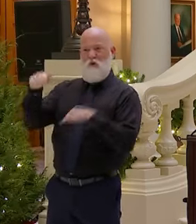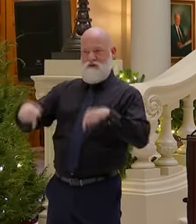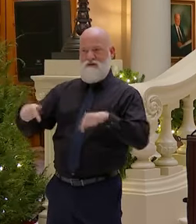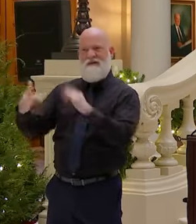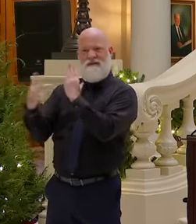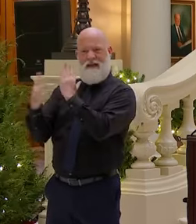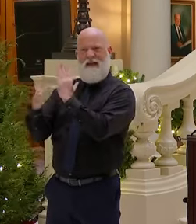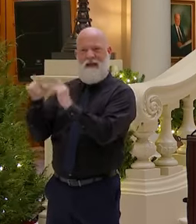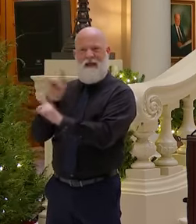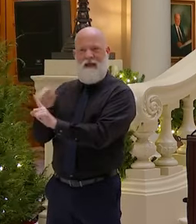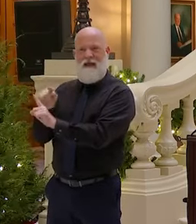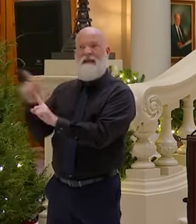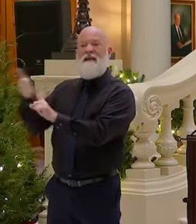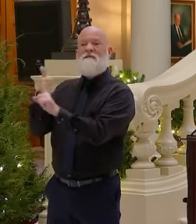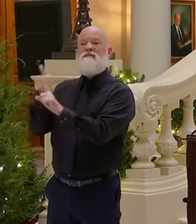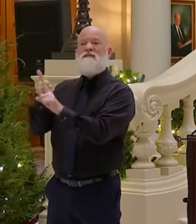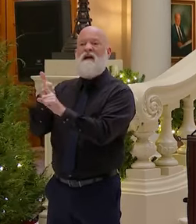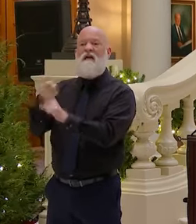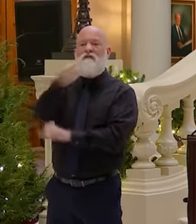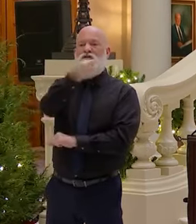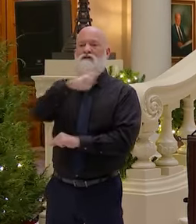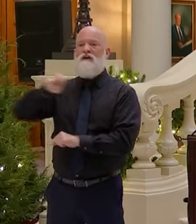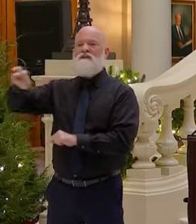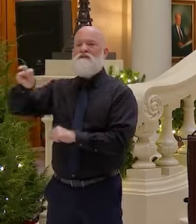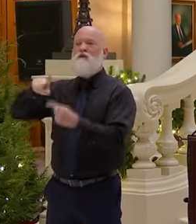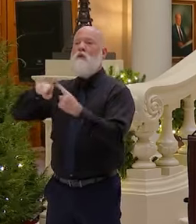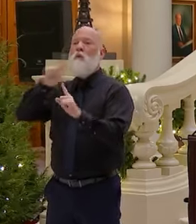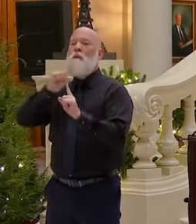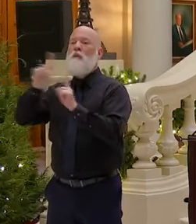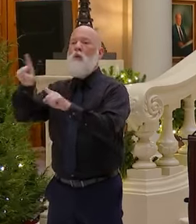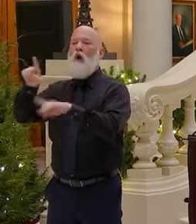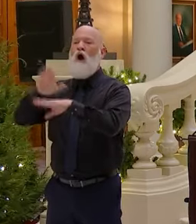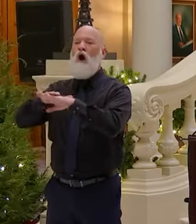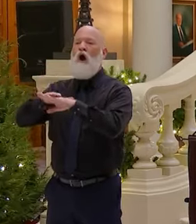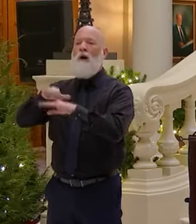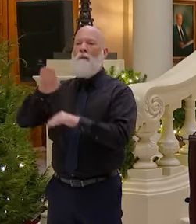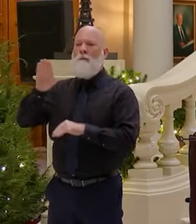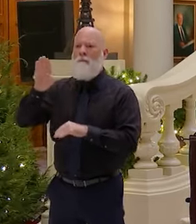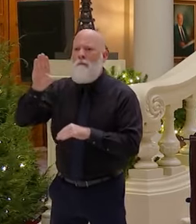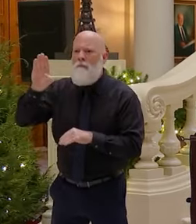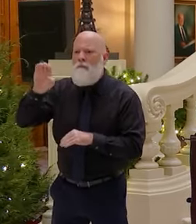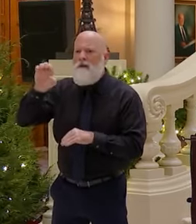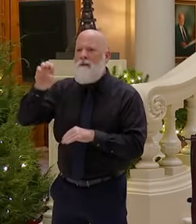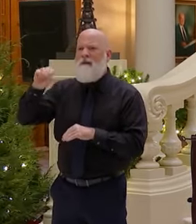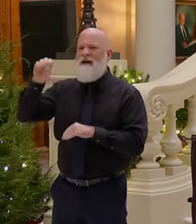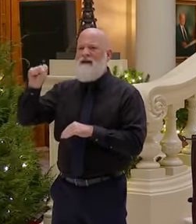a report on batches from an EMS to a county computer so he could read it.